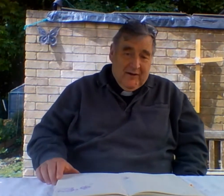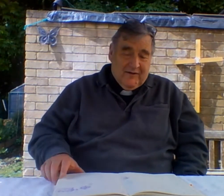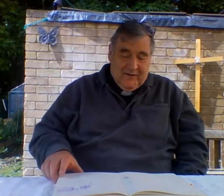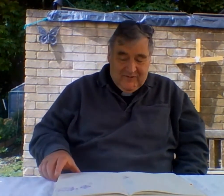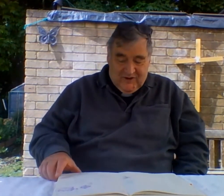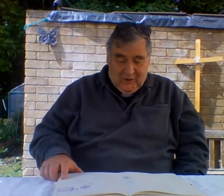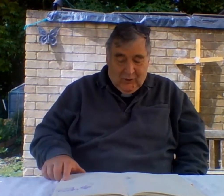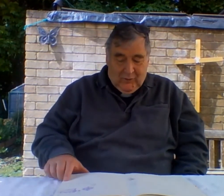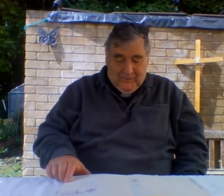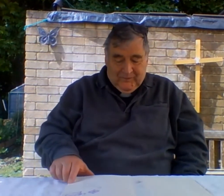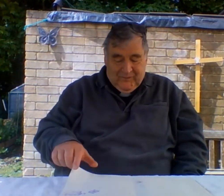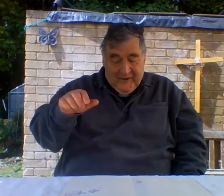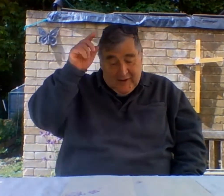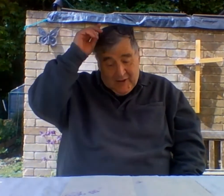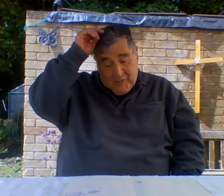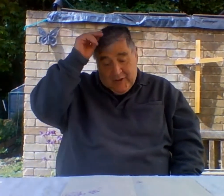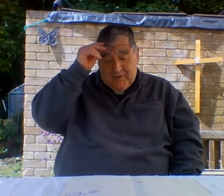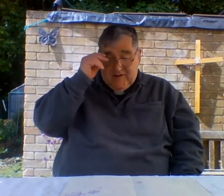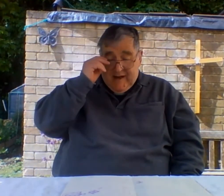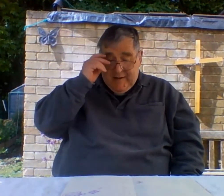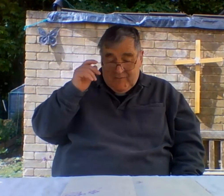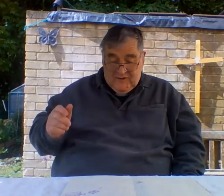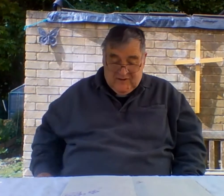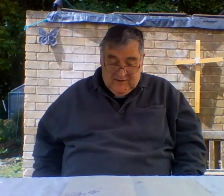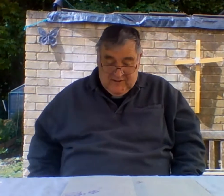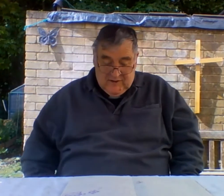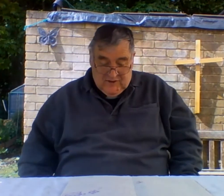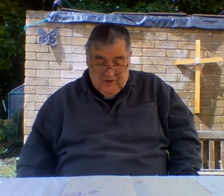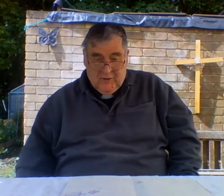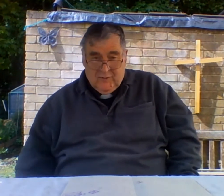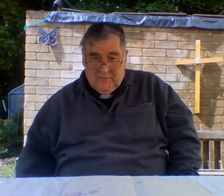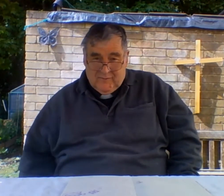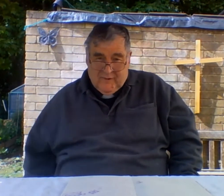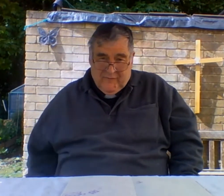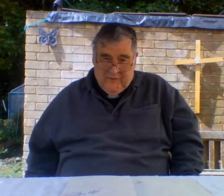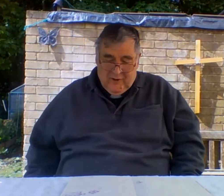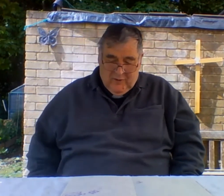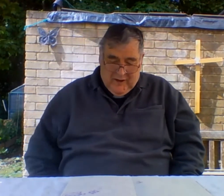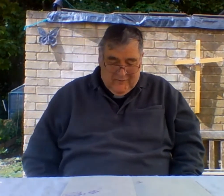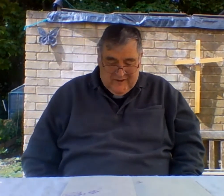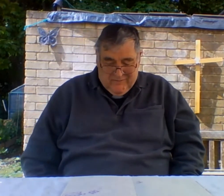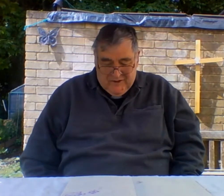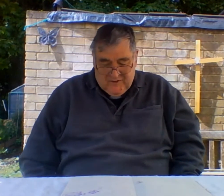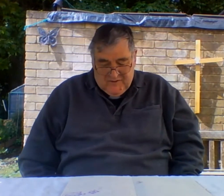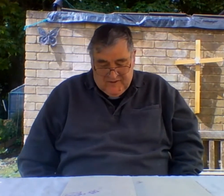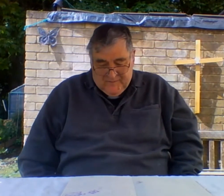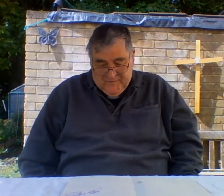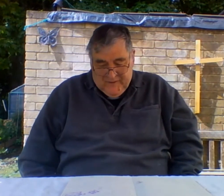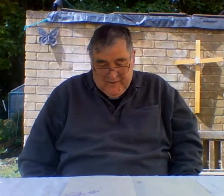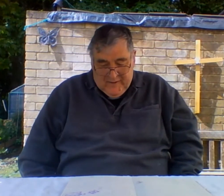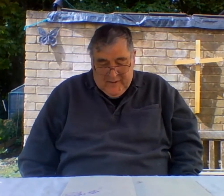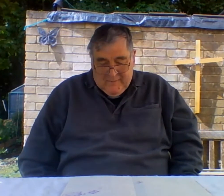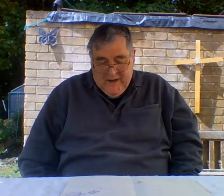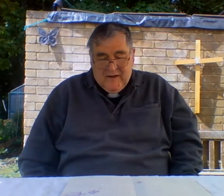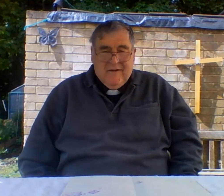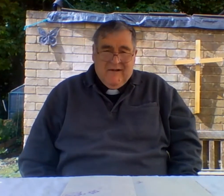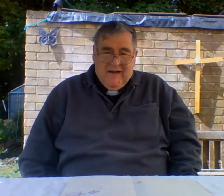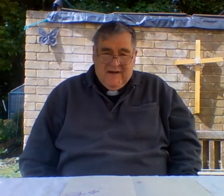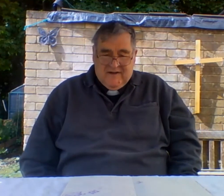obscure. Well today just going to teach you a few other expressions mainly relating